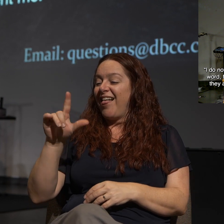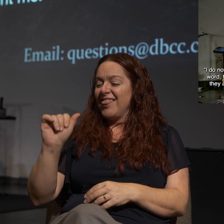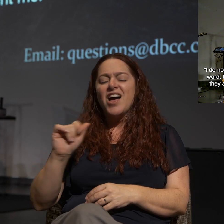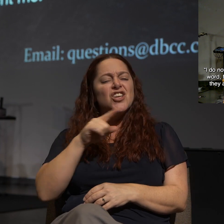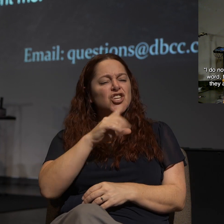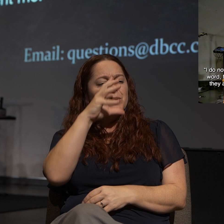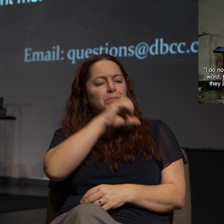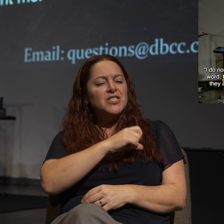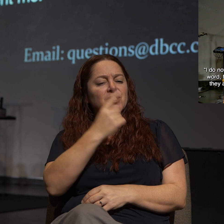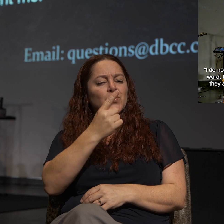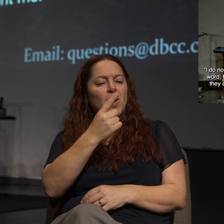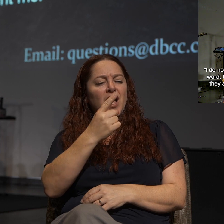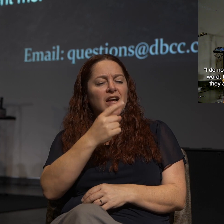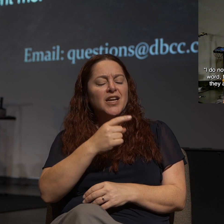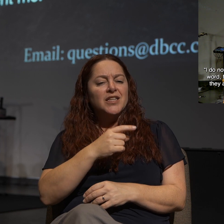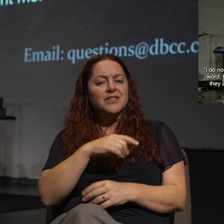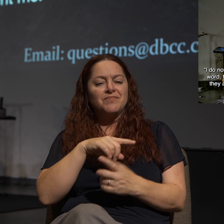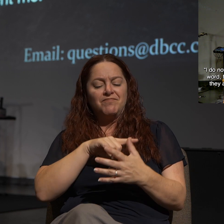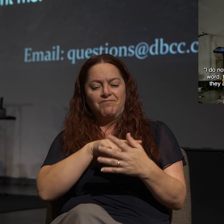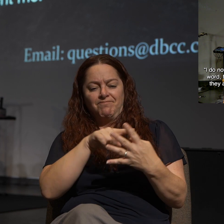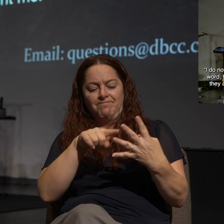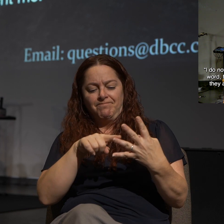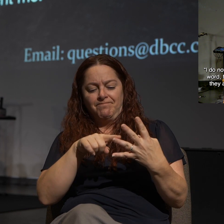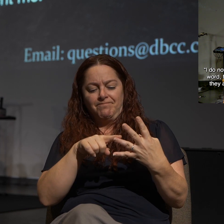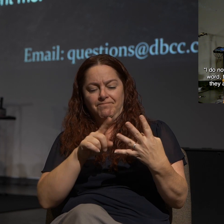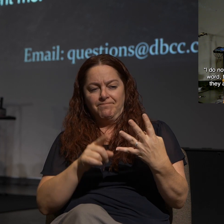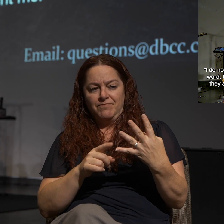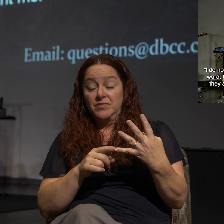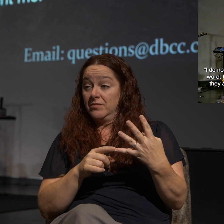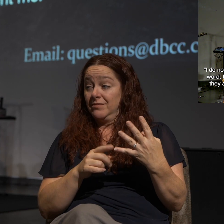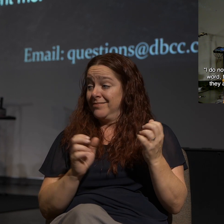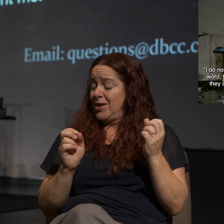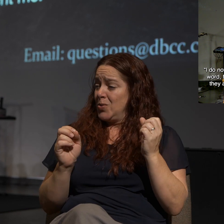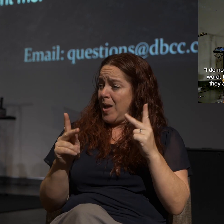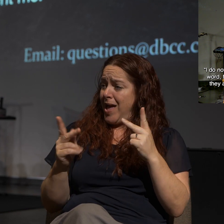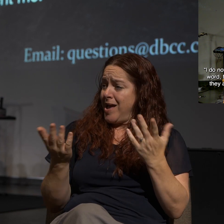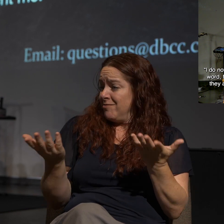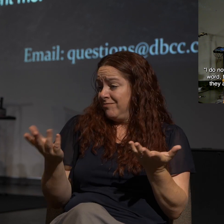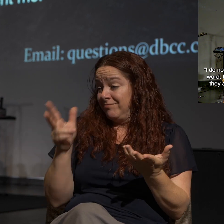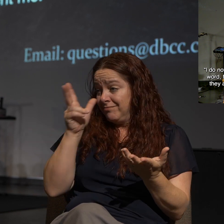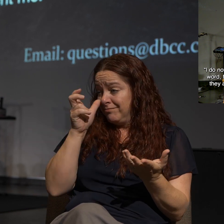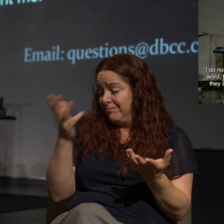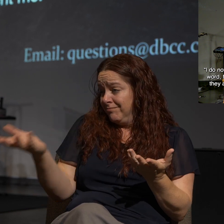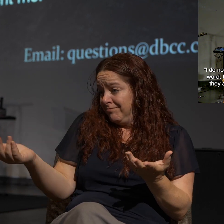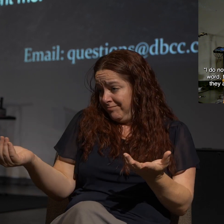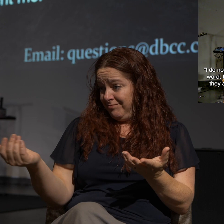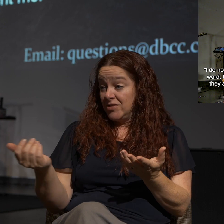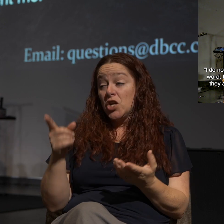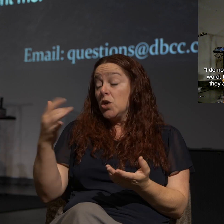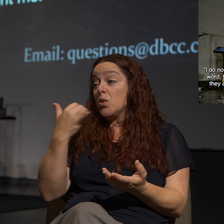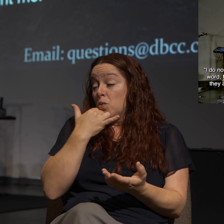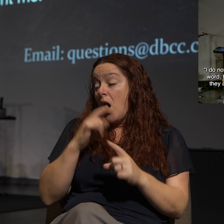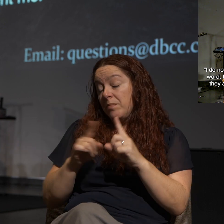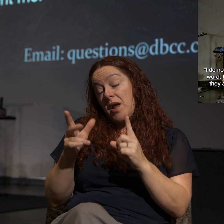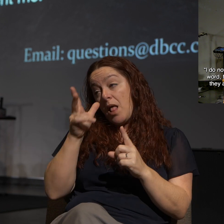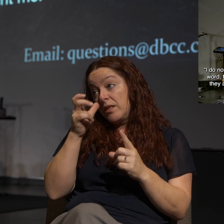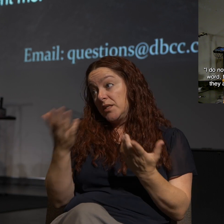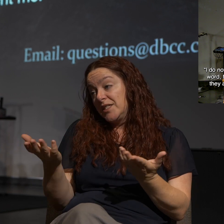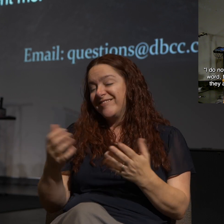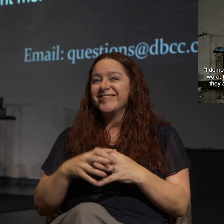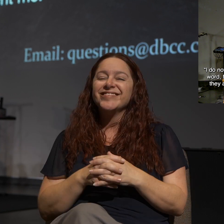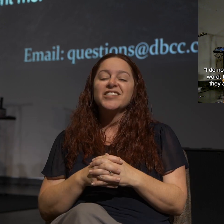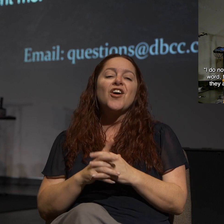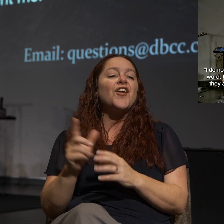missing one in your tactics there. I was like, okay, I'm willing to listen to you. You're going to be wrong but I'm willing to listen to you.